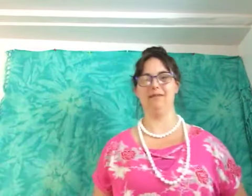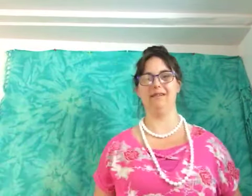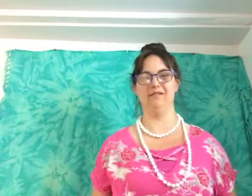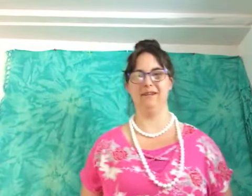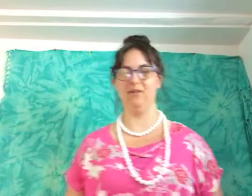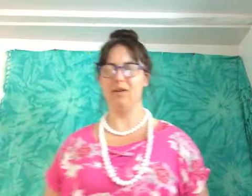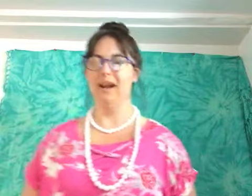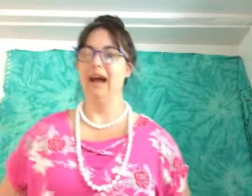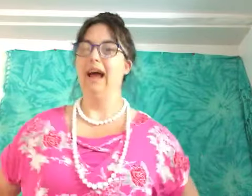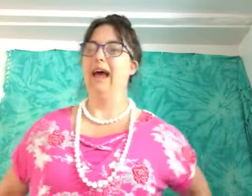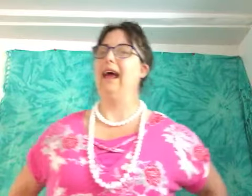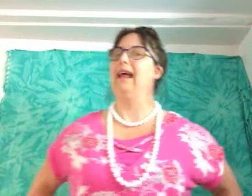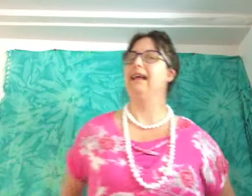a video and